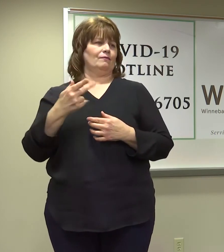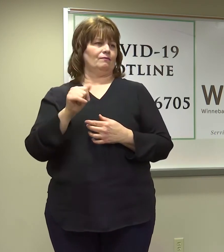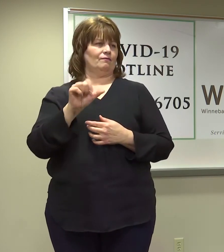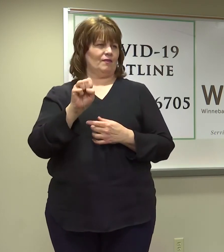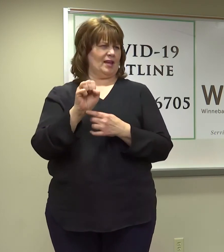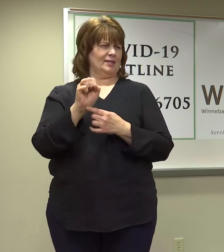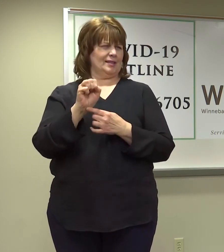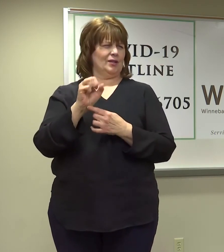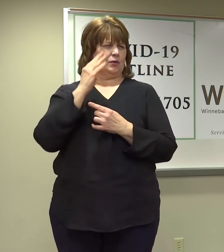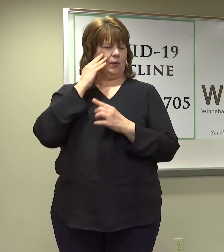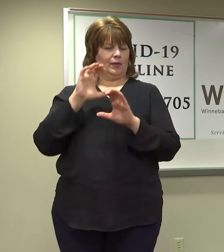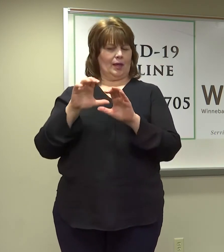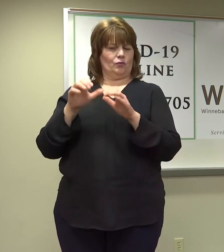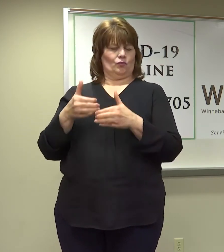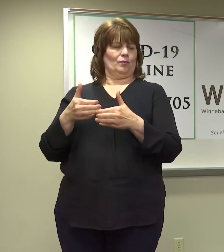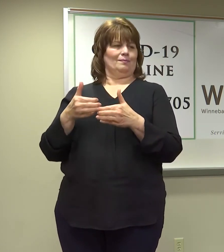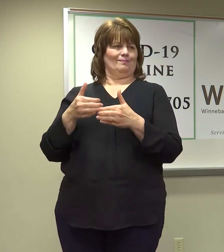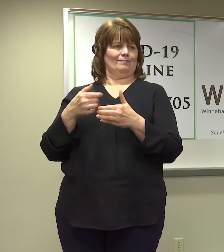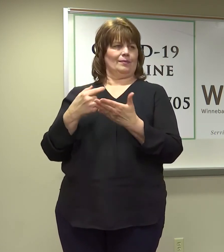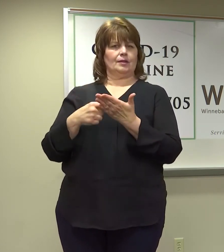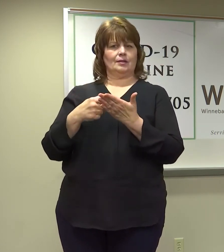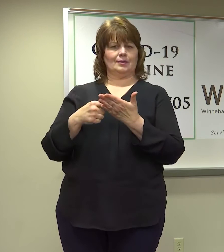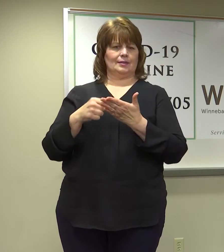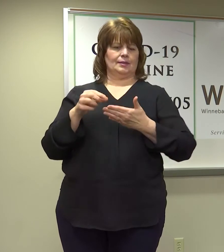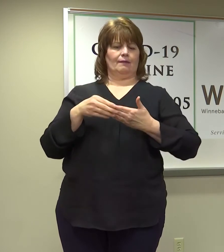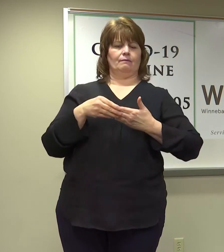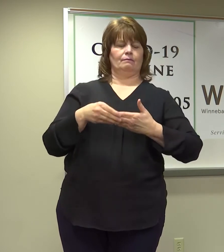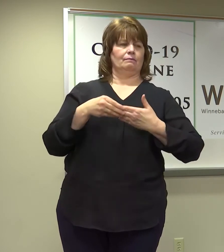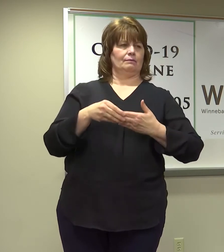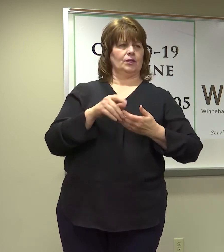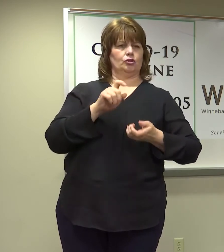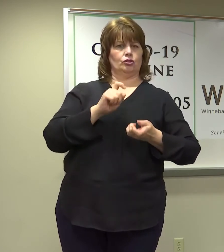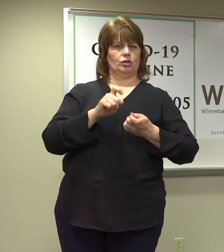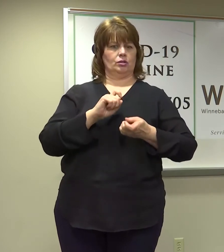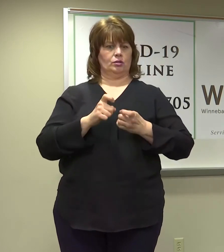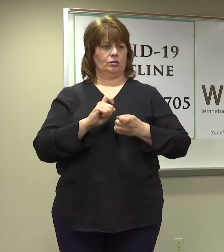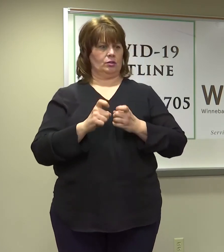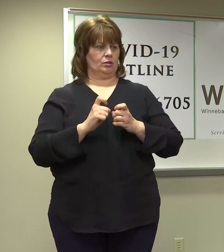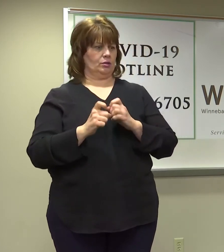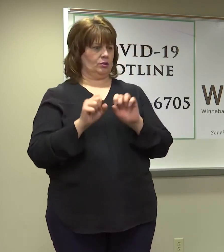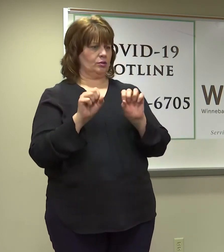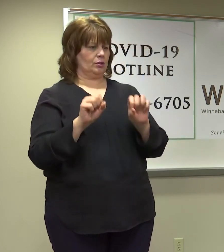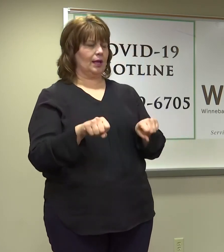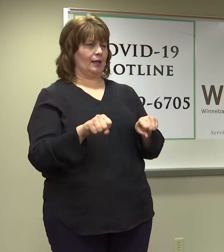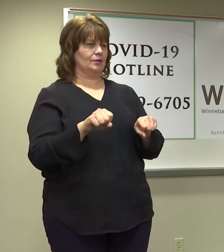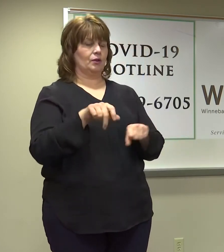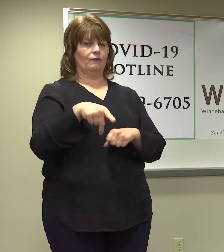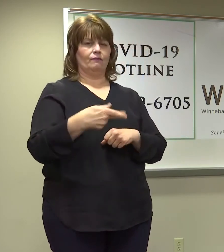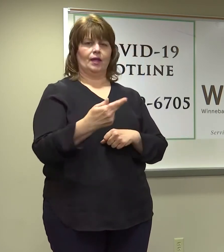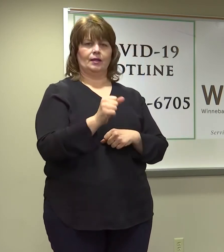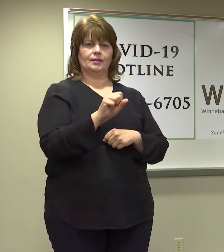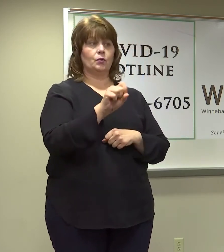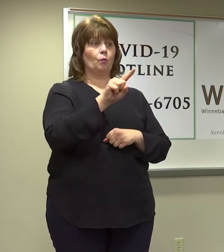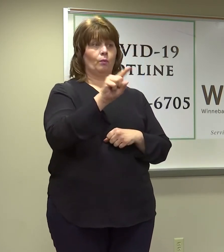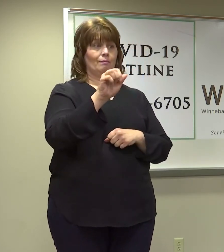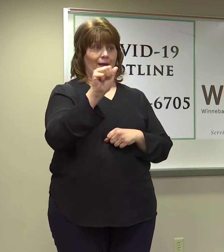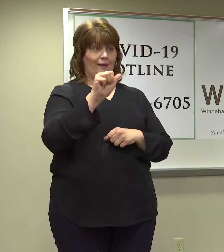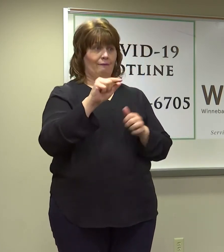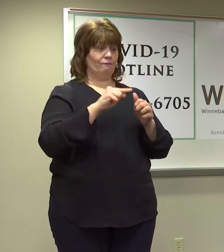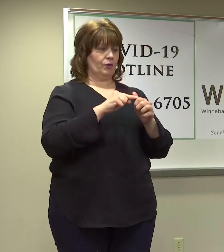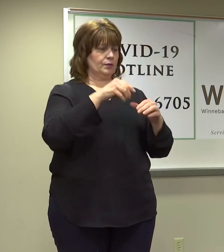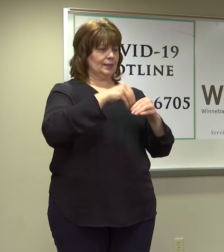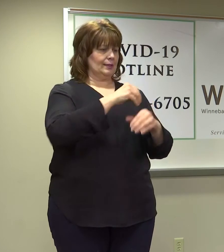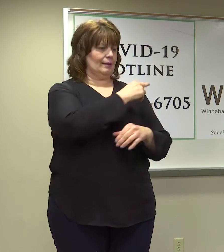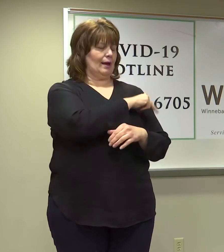this phase, we've had this discussion, is fluid, right? So, phase 1A has expanded, you know, it started out with first in-hospital care